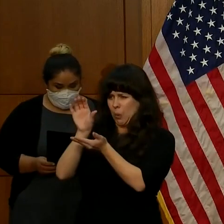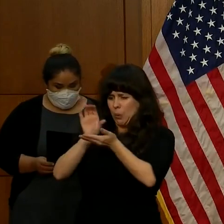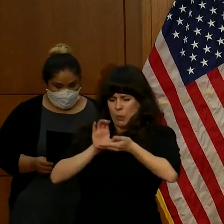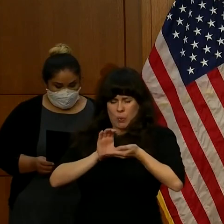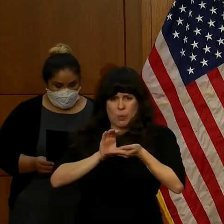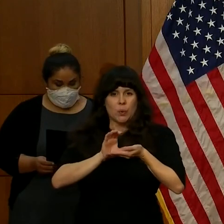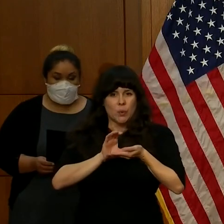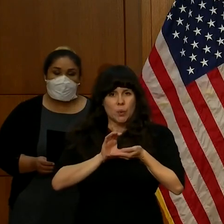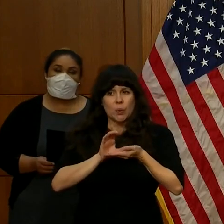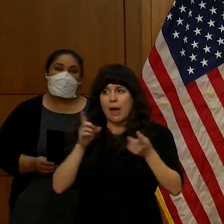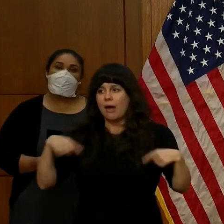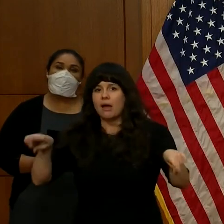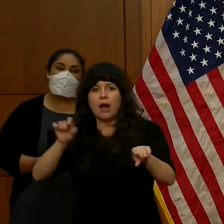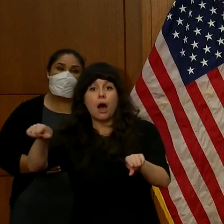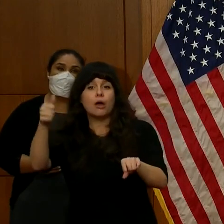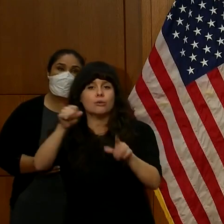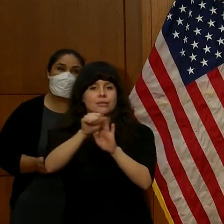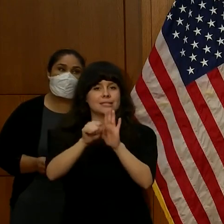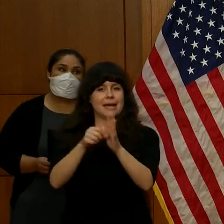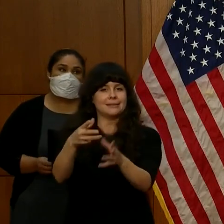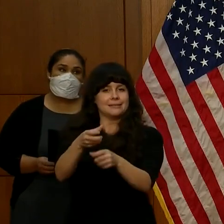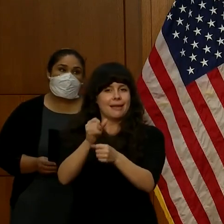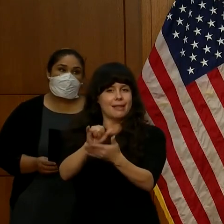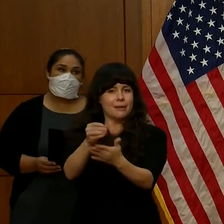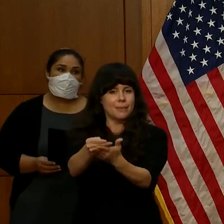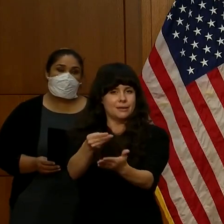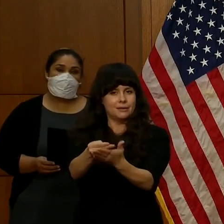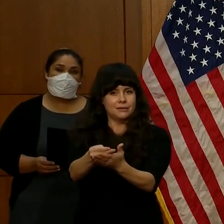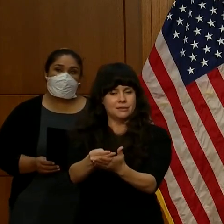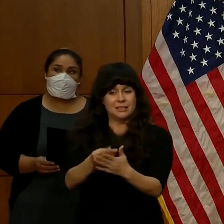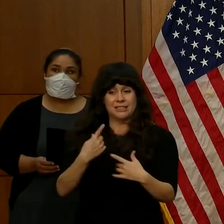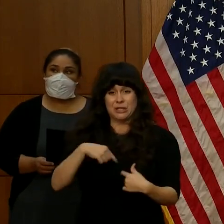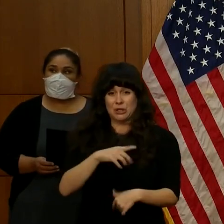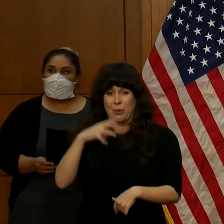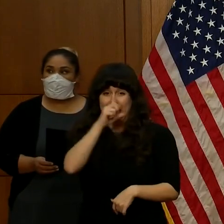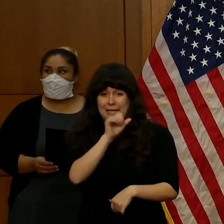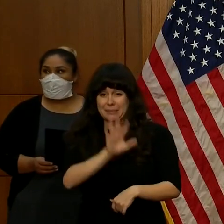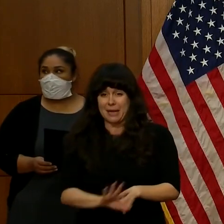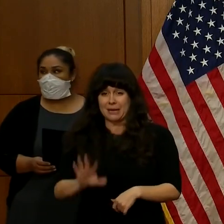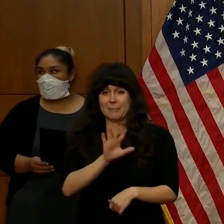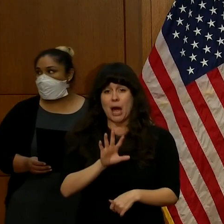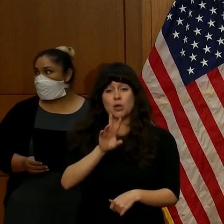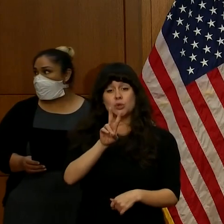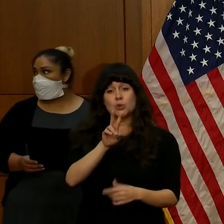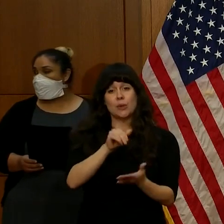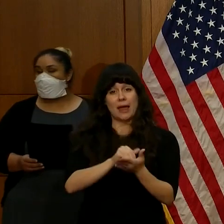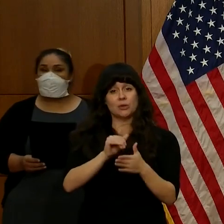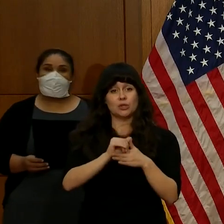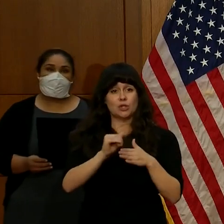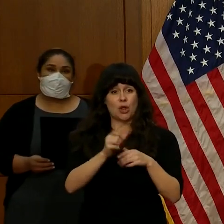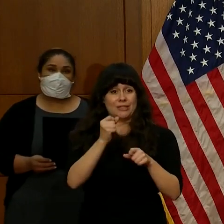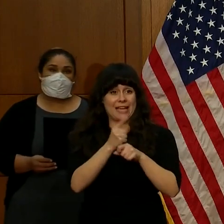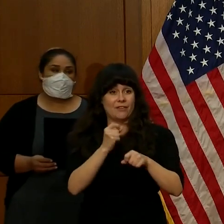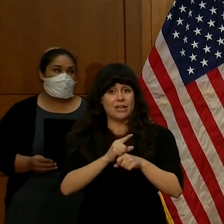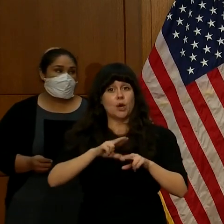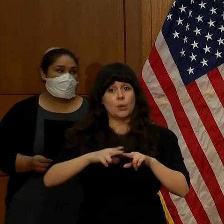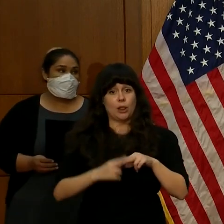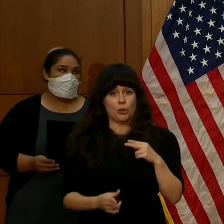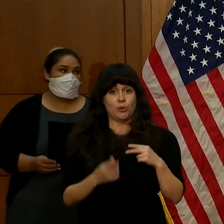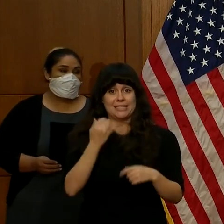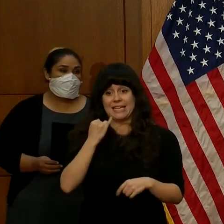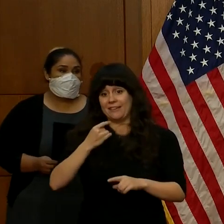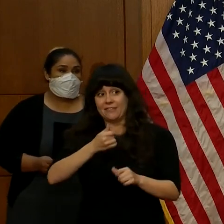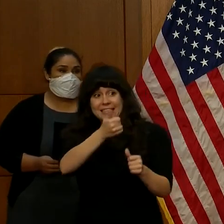our neighboring states. In fact, it's estimated that Virginia will lose $2,000 a year for each person